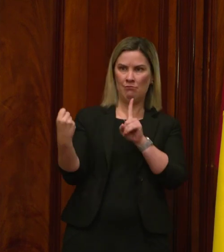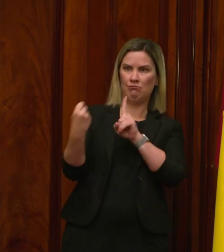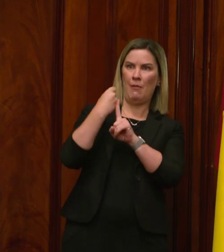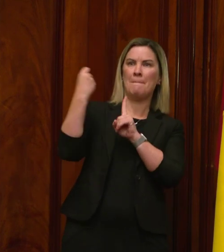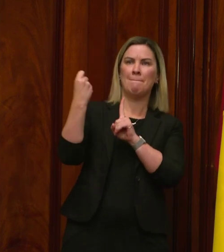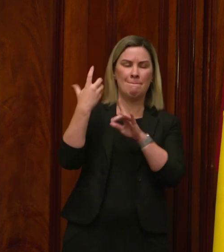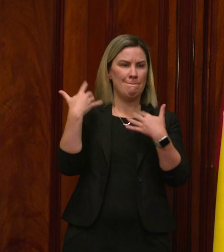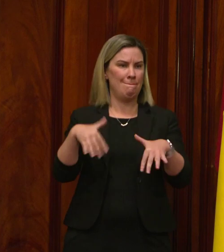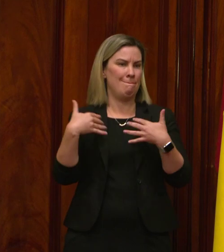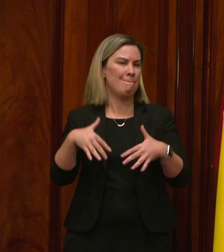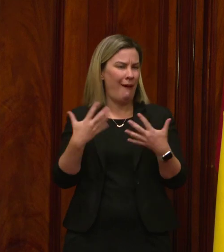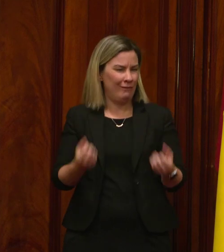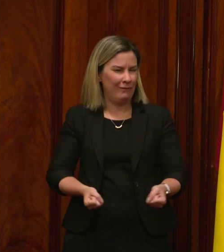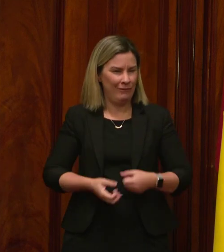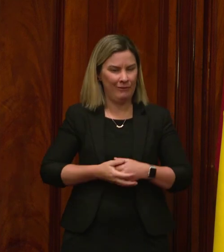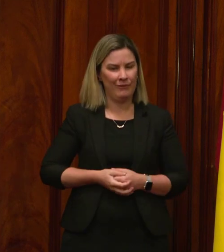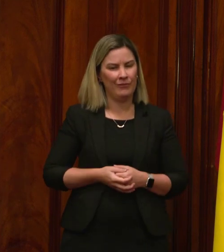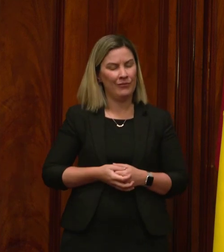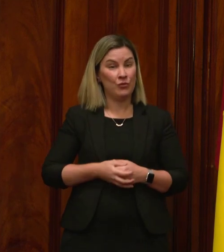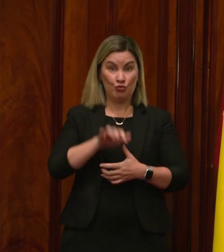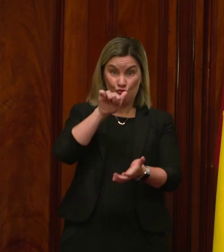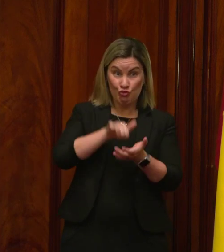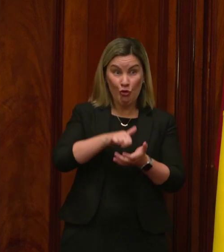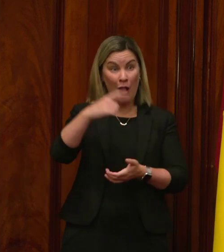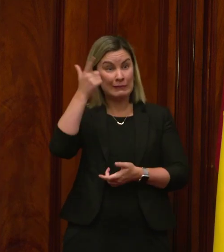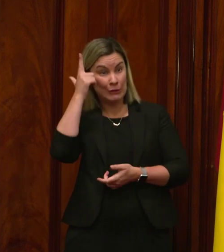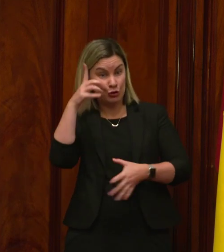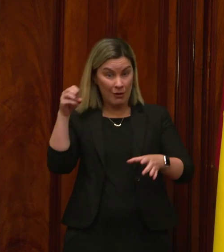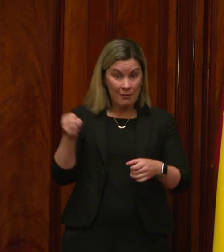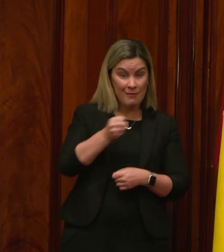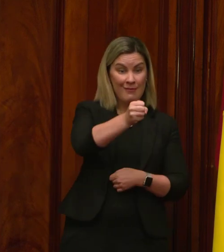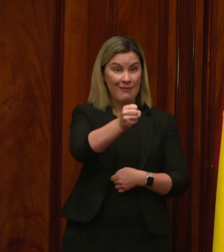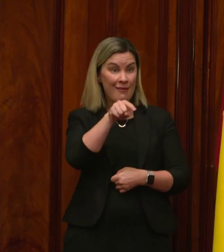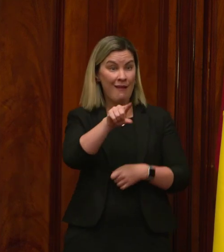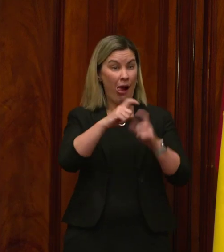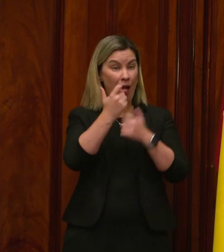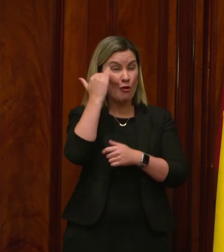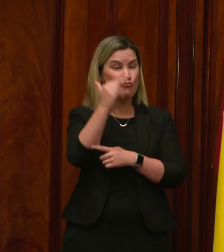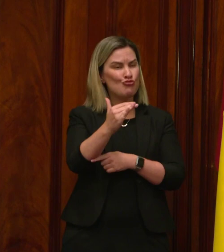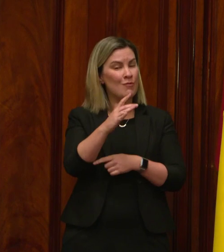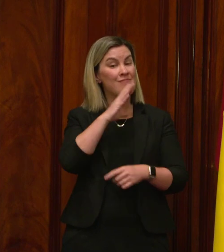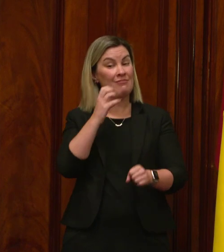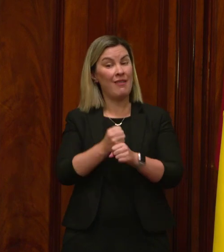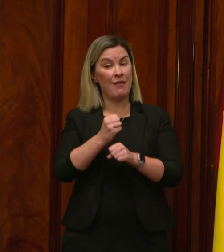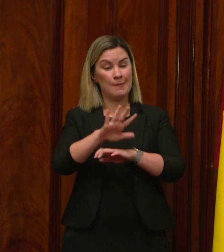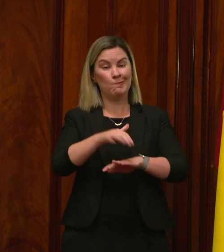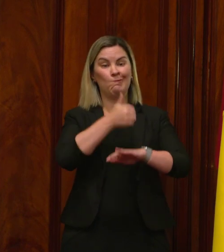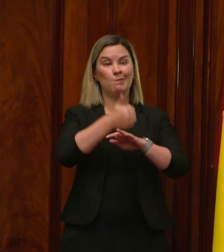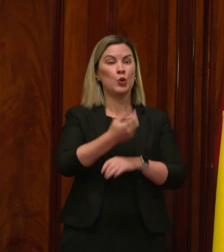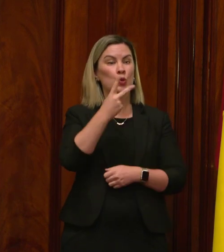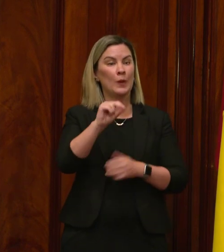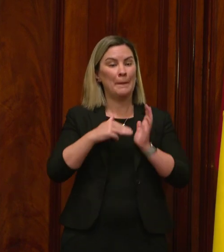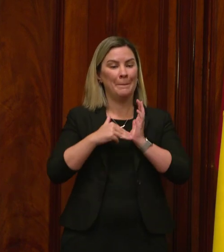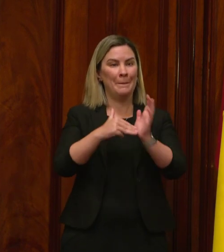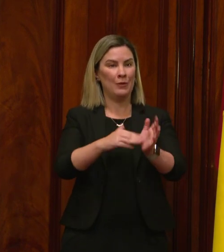the citizens of the nation. To help get the right people into classrooms, the government will establish a $20 million innovative teacher